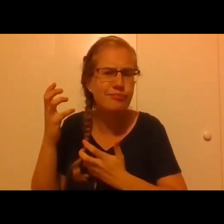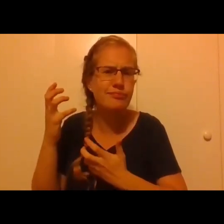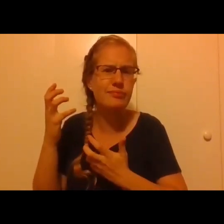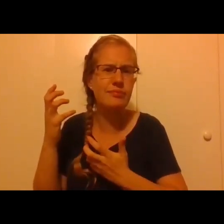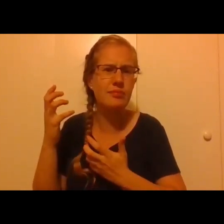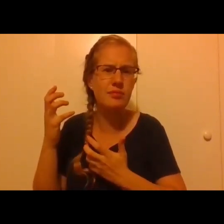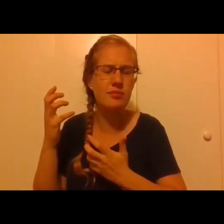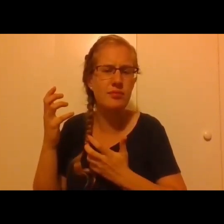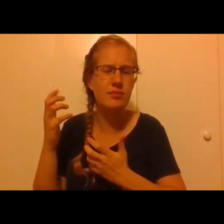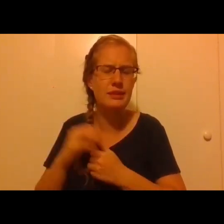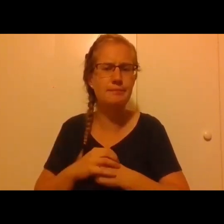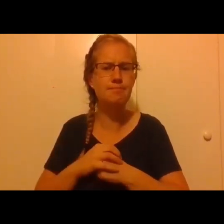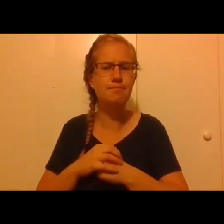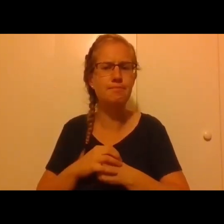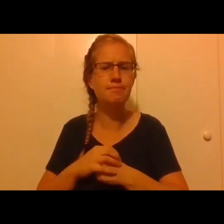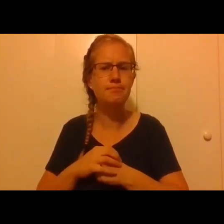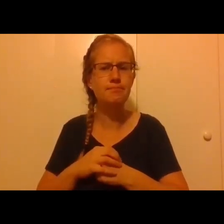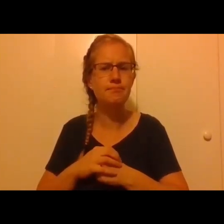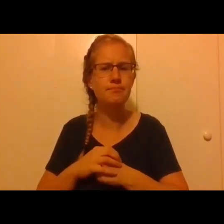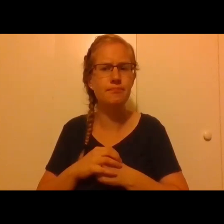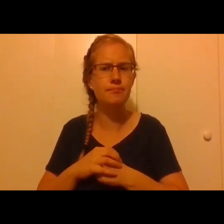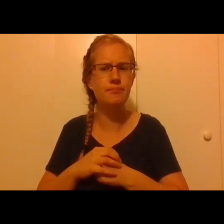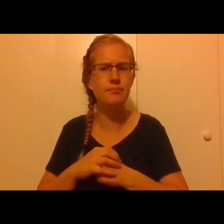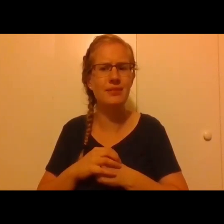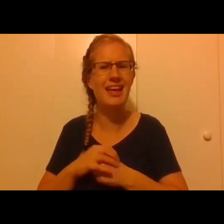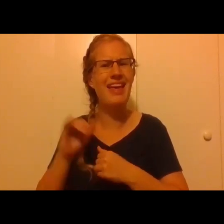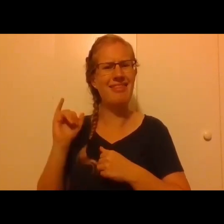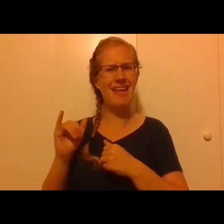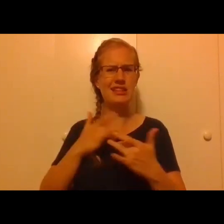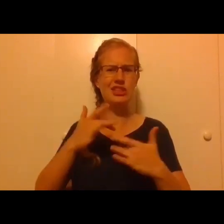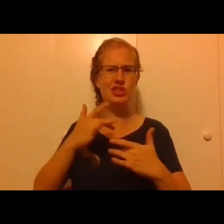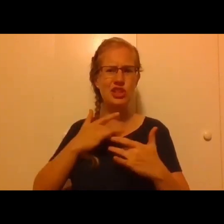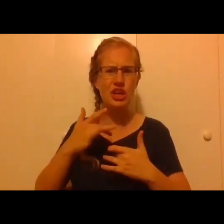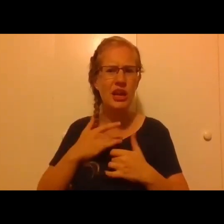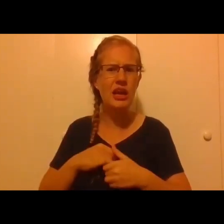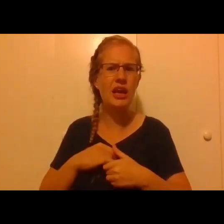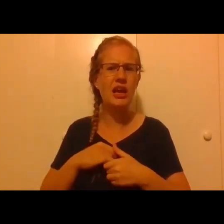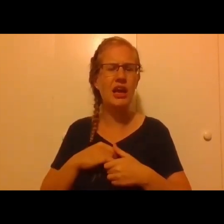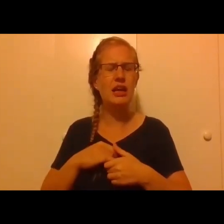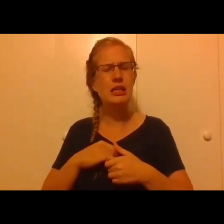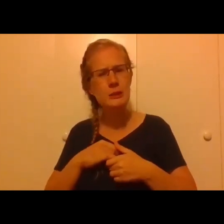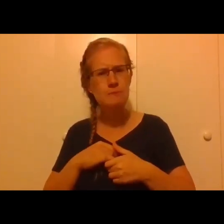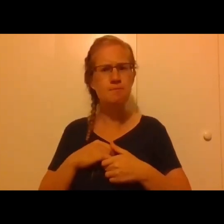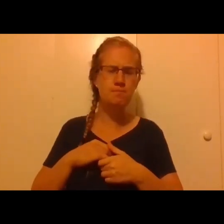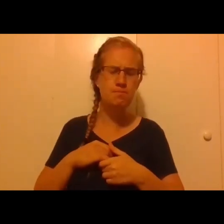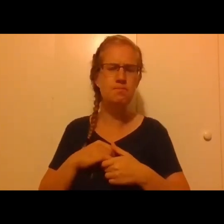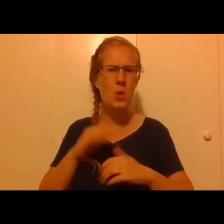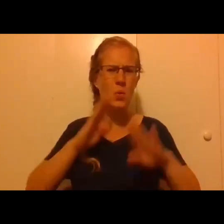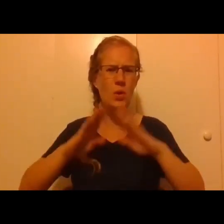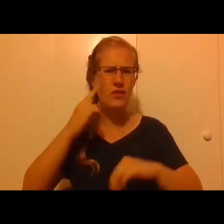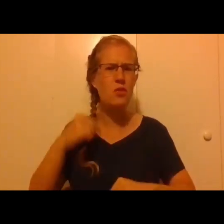gift that we've received. That worries me and it's something that concerns me